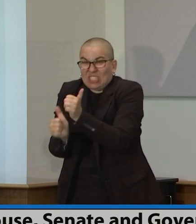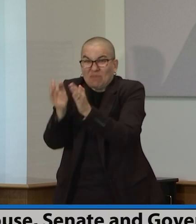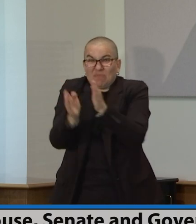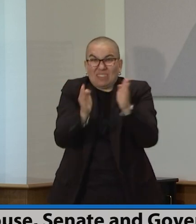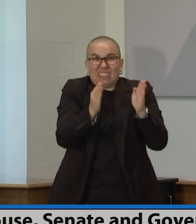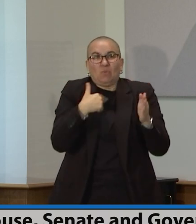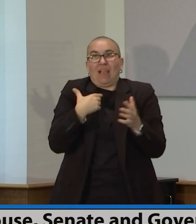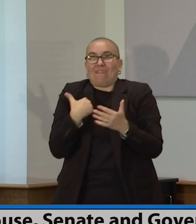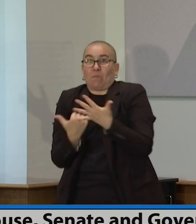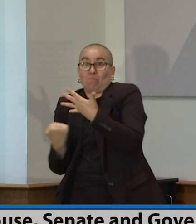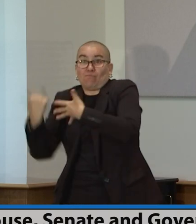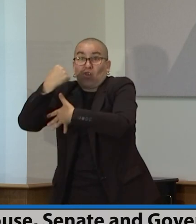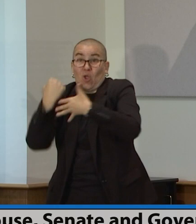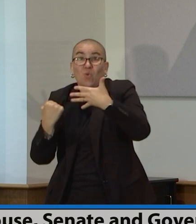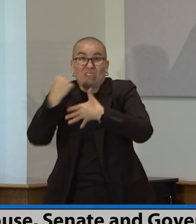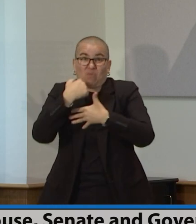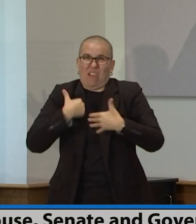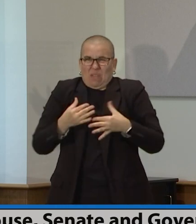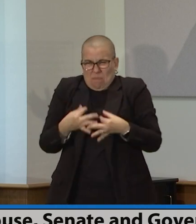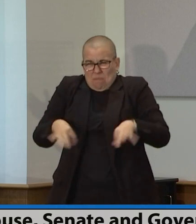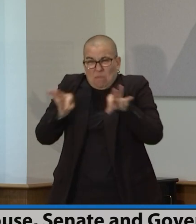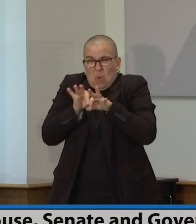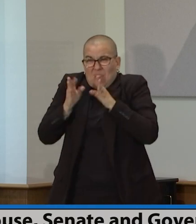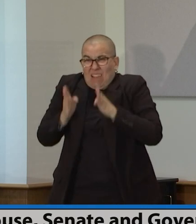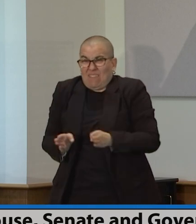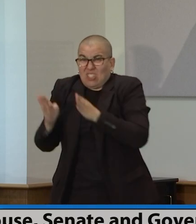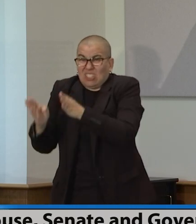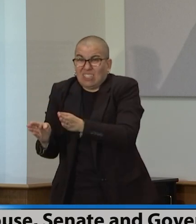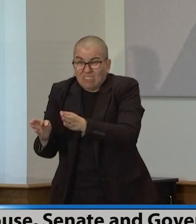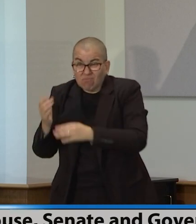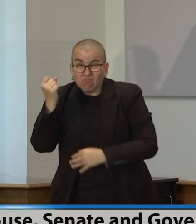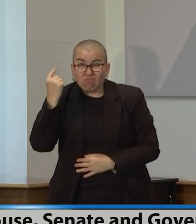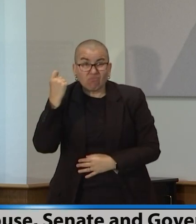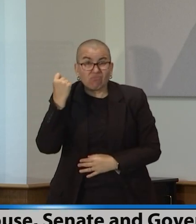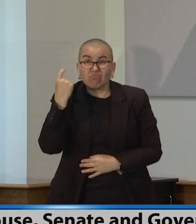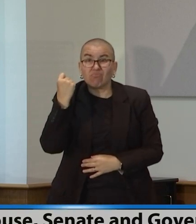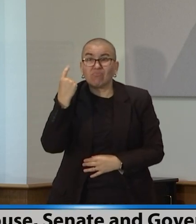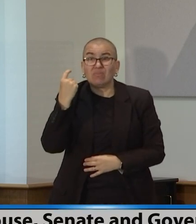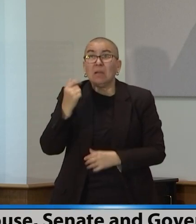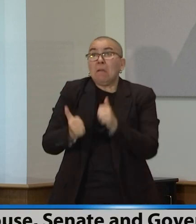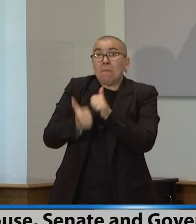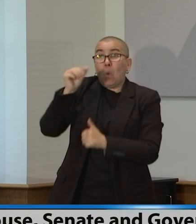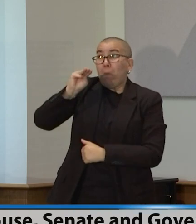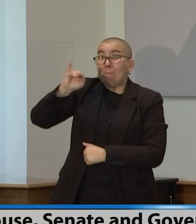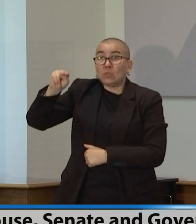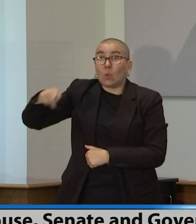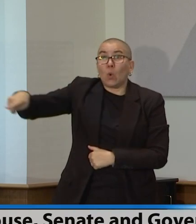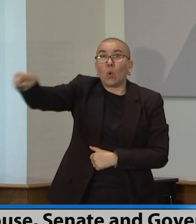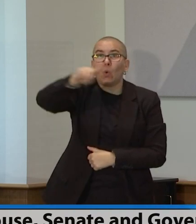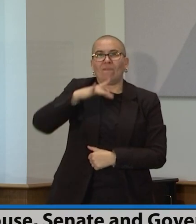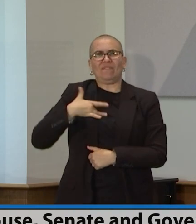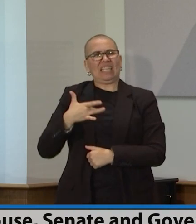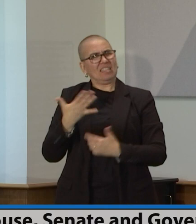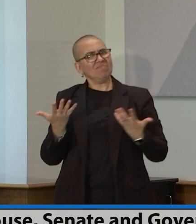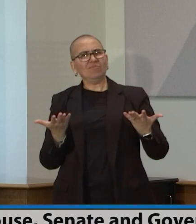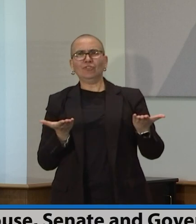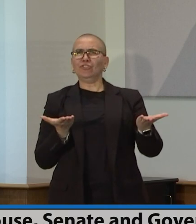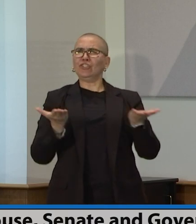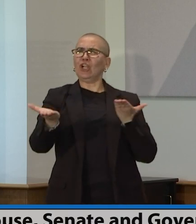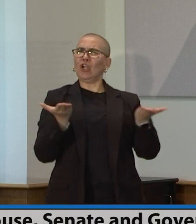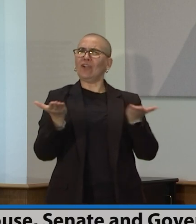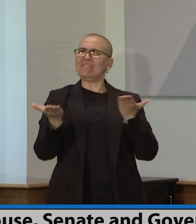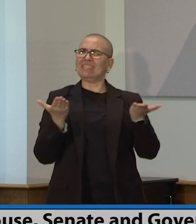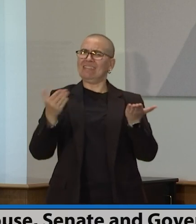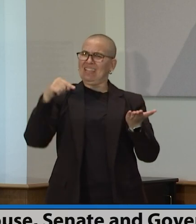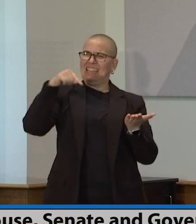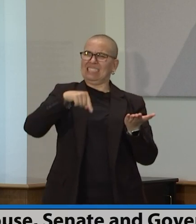made that a broader swath of Minnesotans are going to feel served by this budget than they would if just one of us did it, or if it went the one way. So